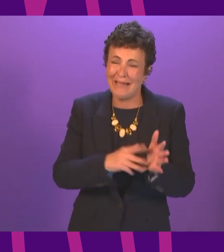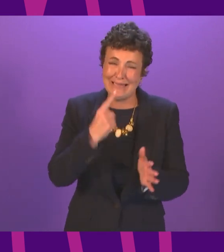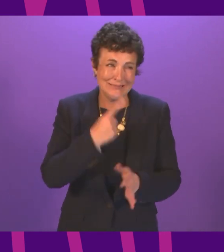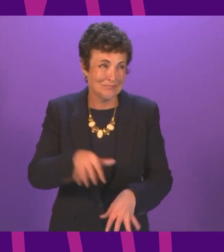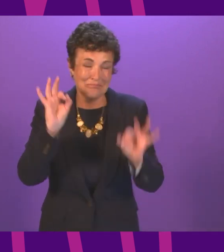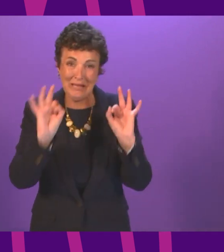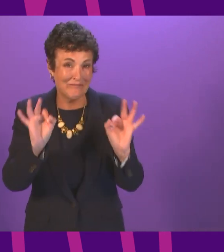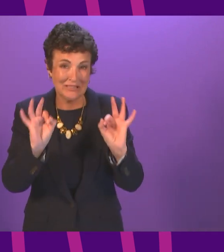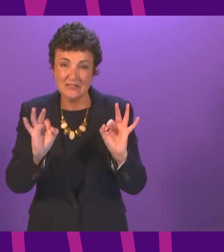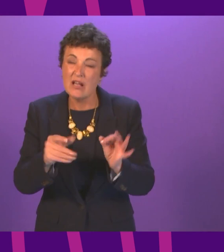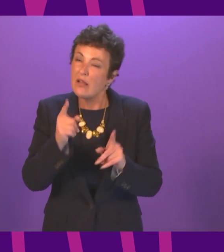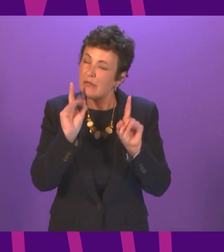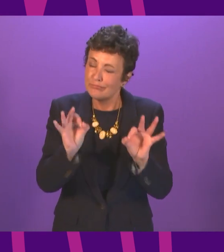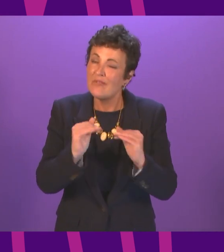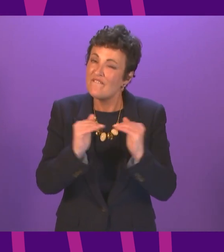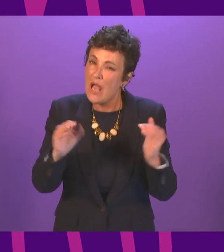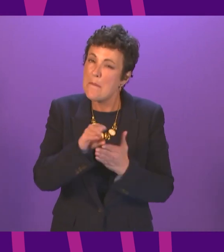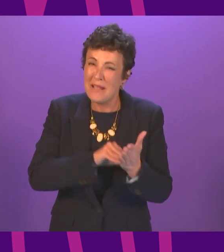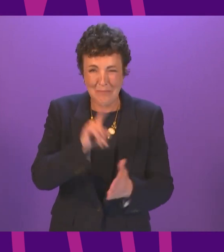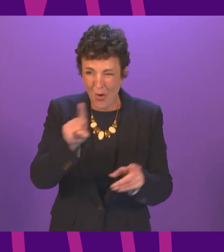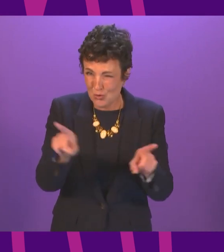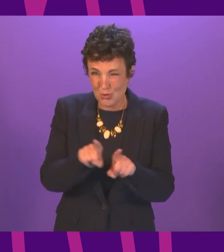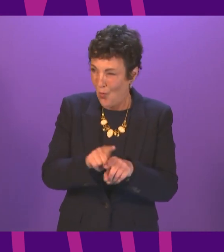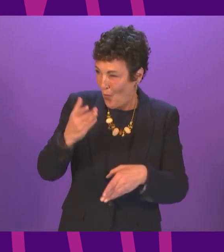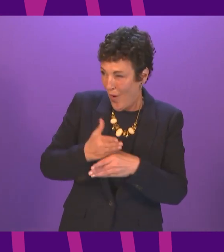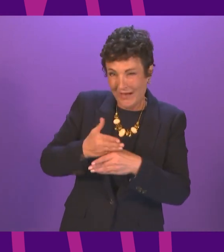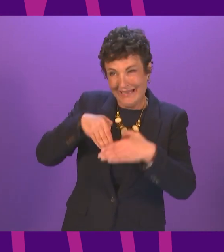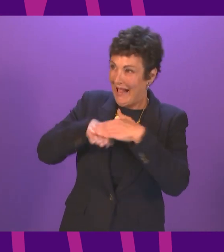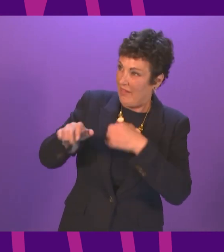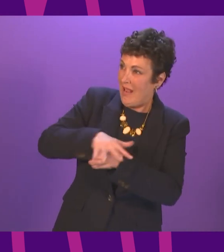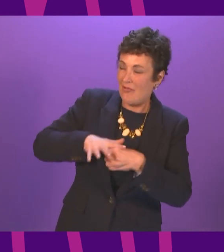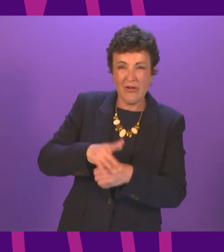it's about fair pay but it's also about the working conditions and it's about moving